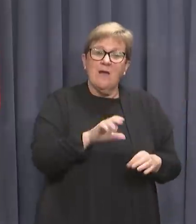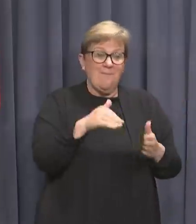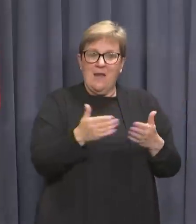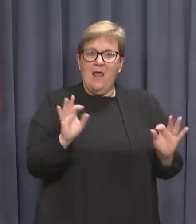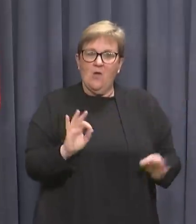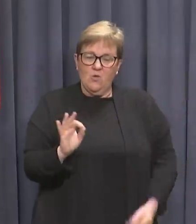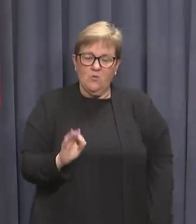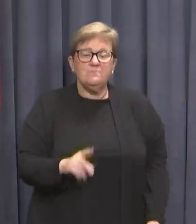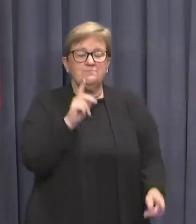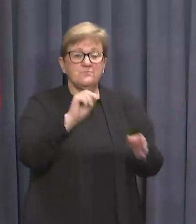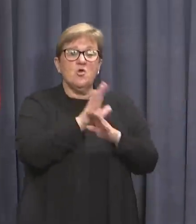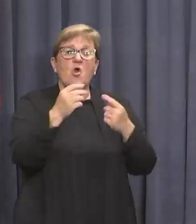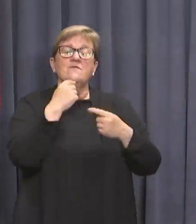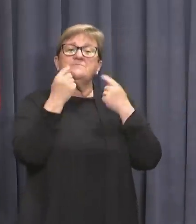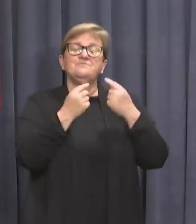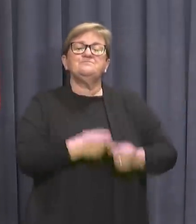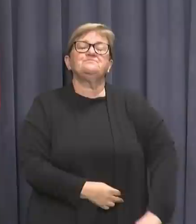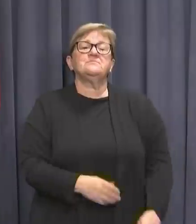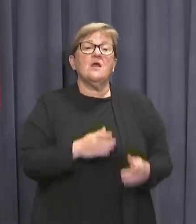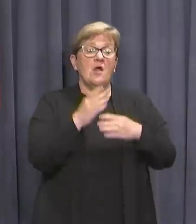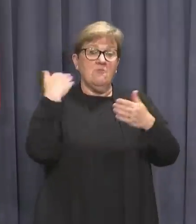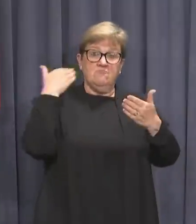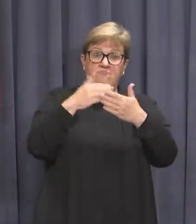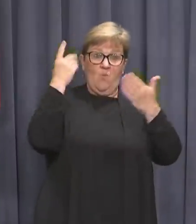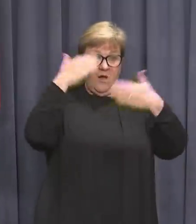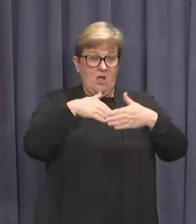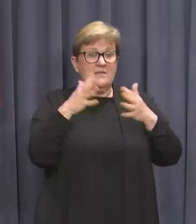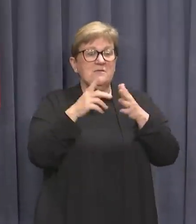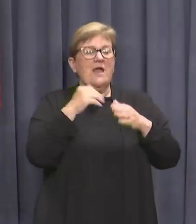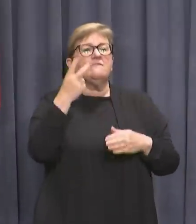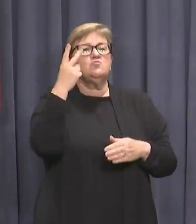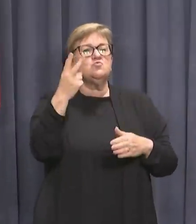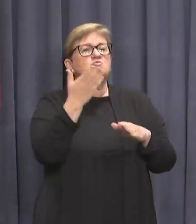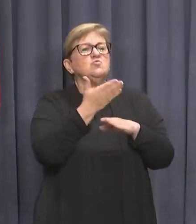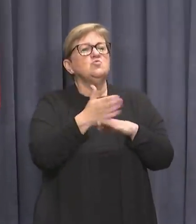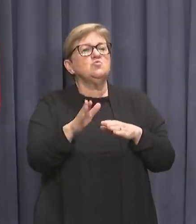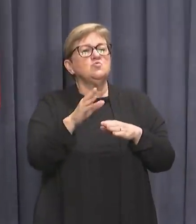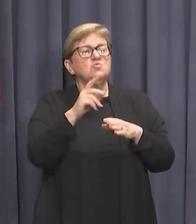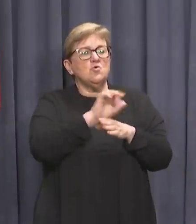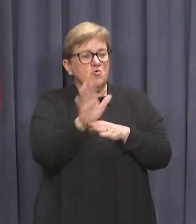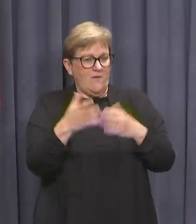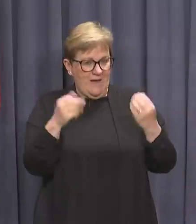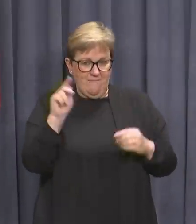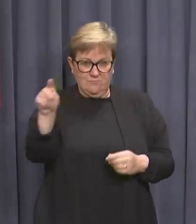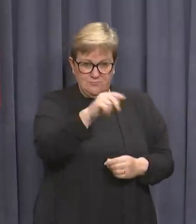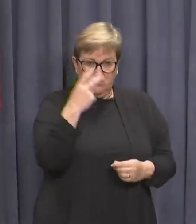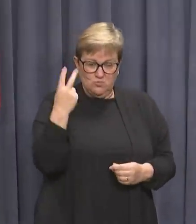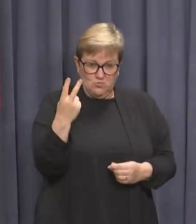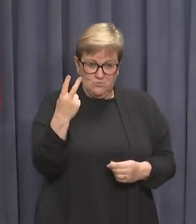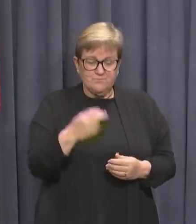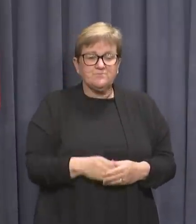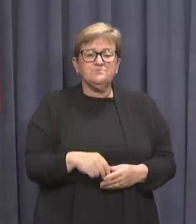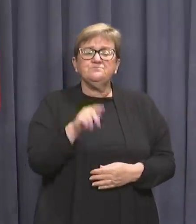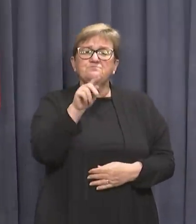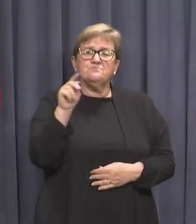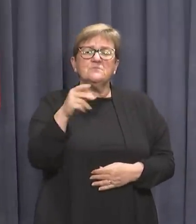Now to the COVID update. I can advise that overnight WA has recorded two new local cases of COVID-19. The